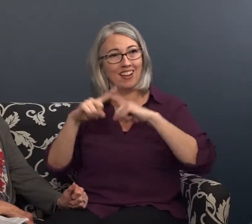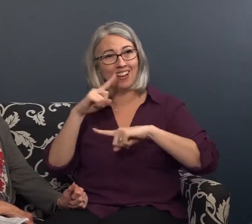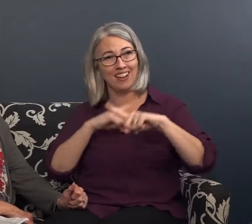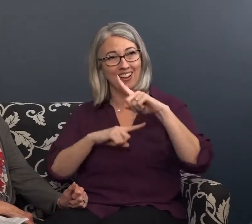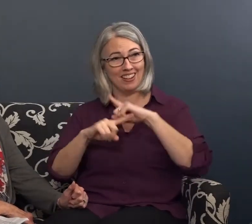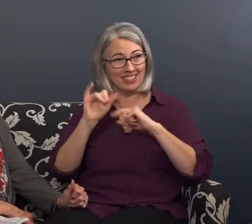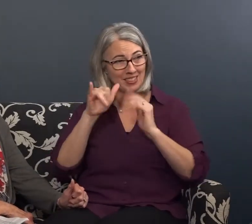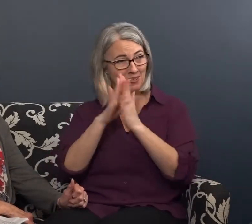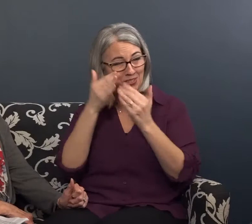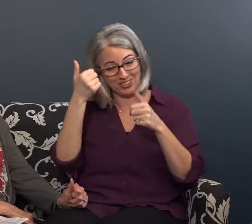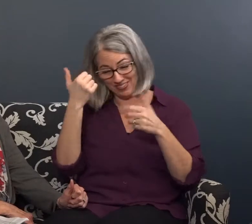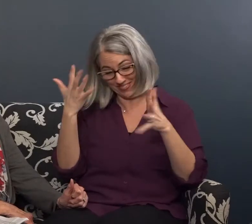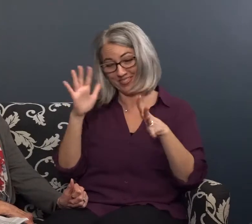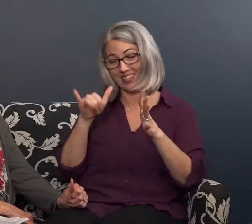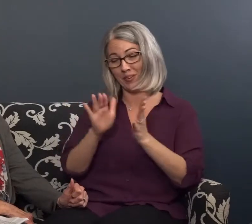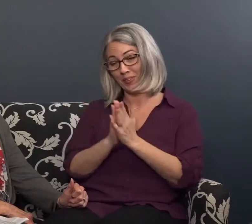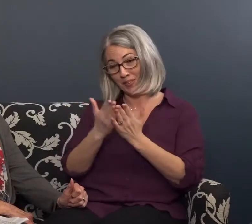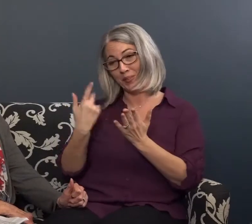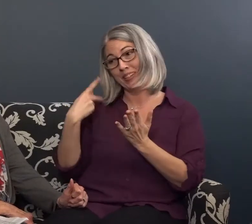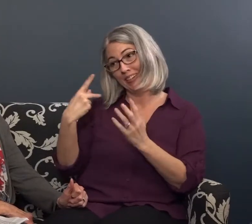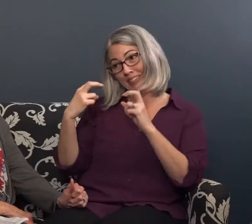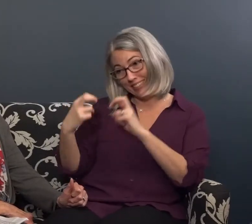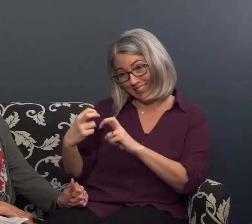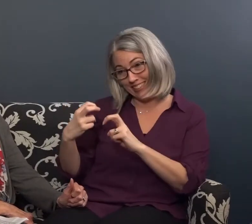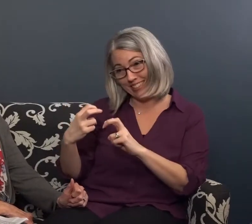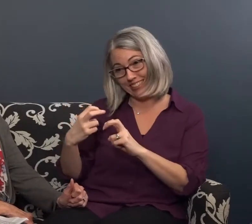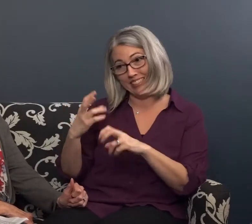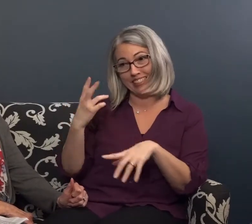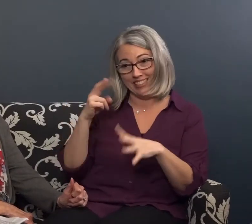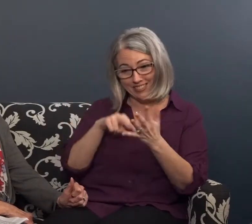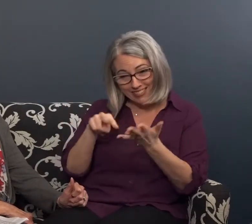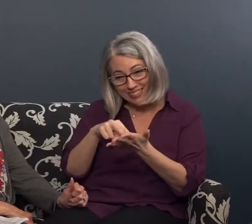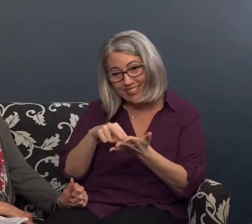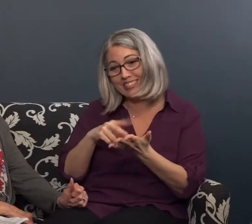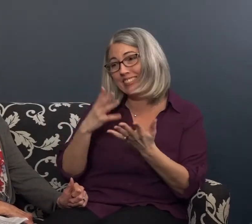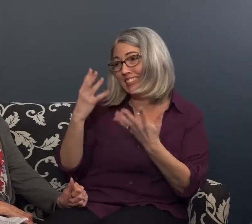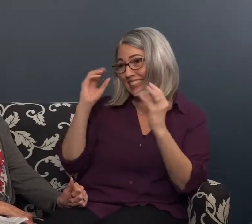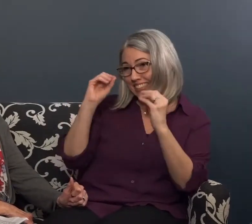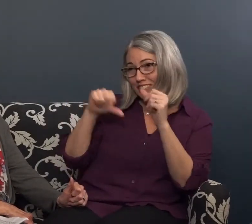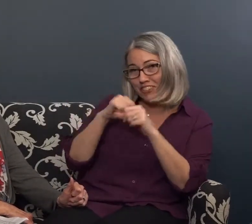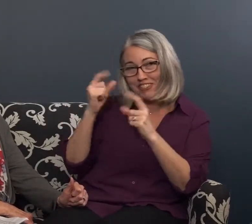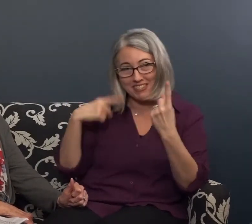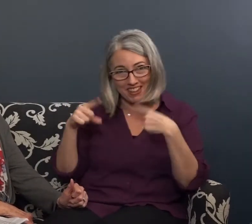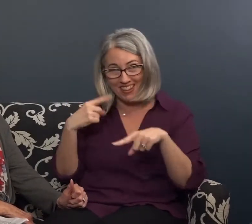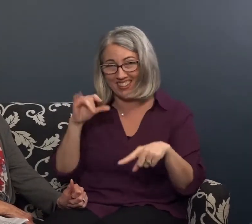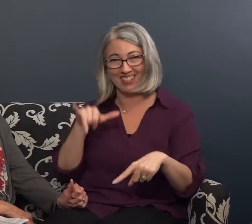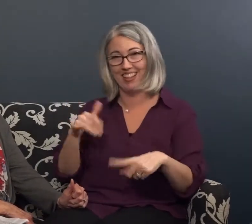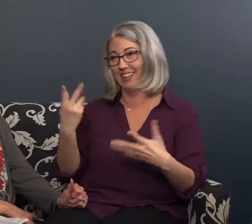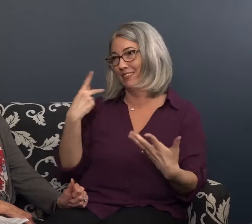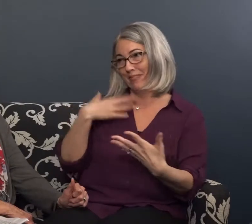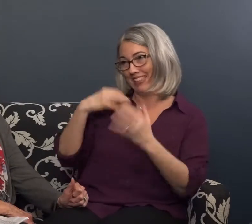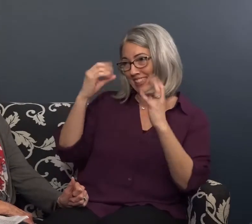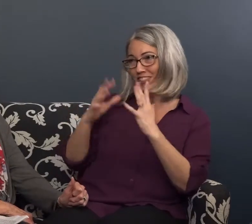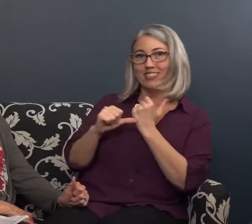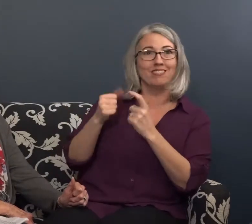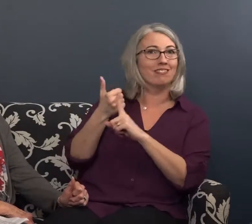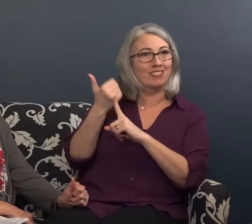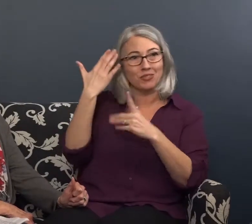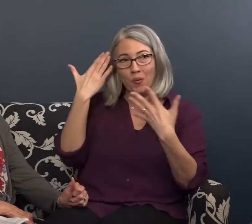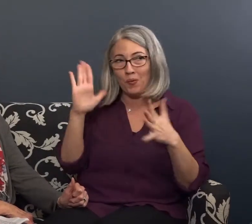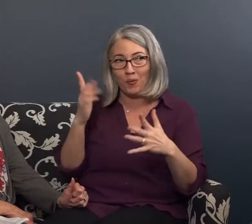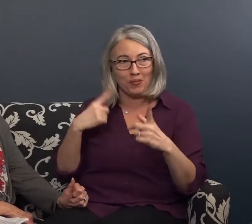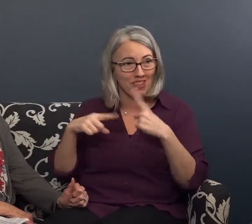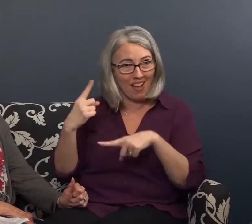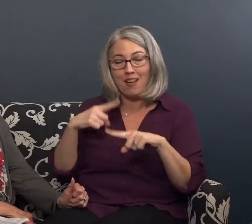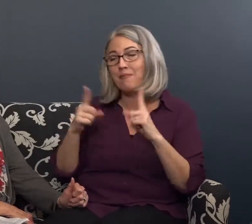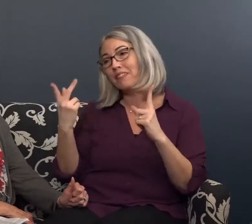sign language together we used the book the joy of signing and I remember sitting down together and trying to learn some of